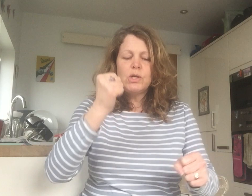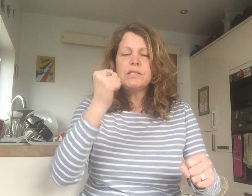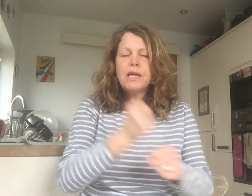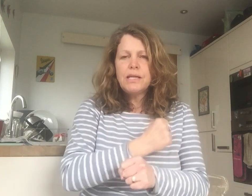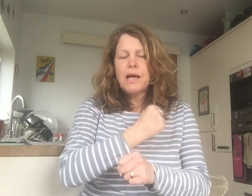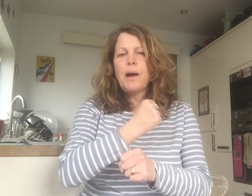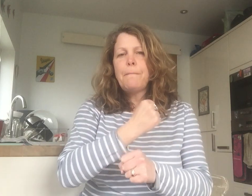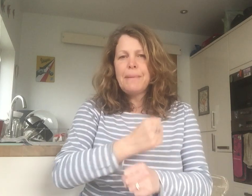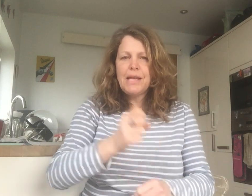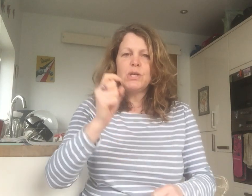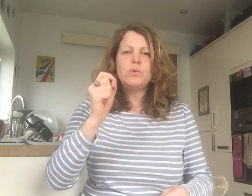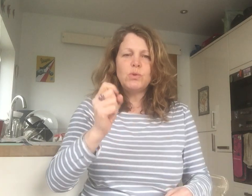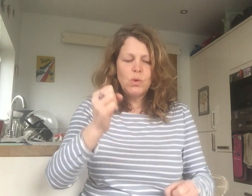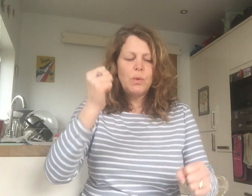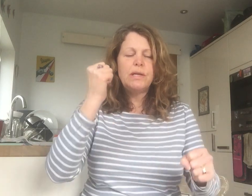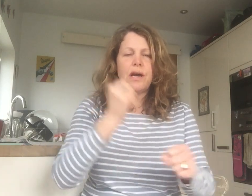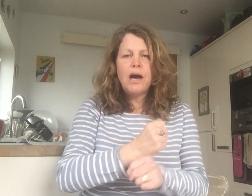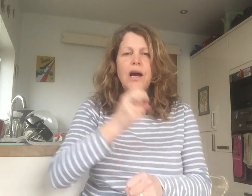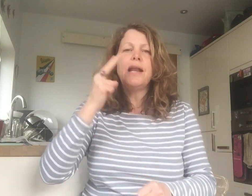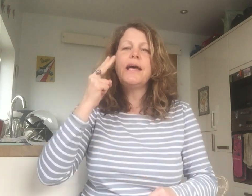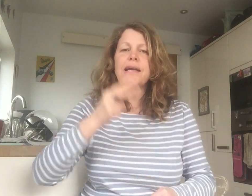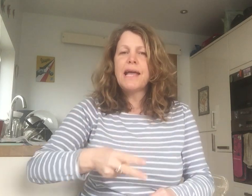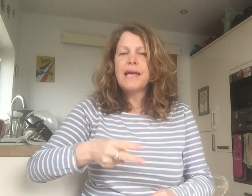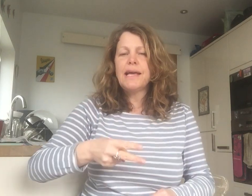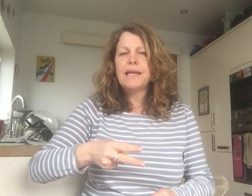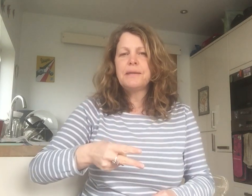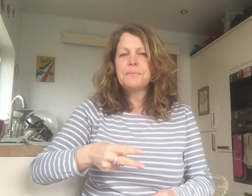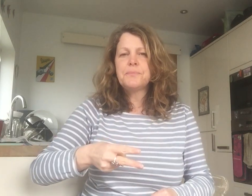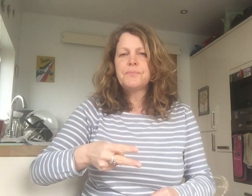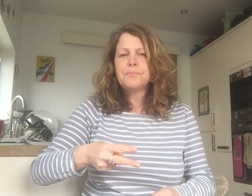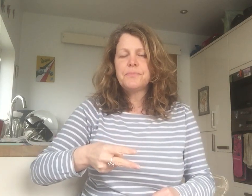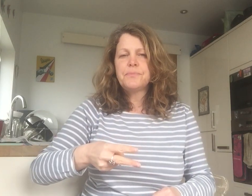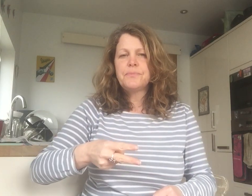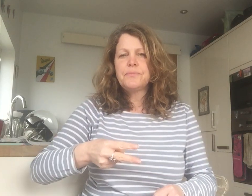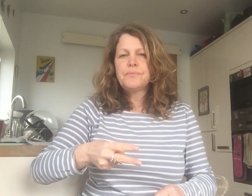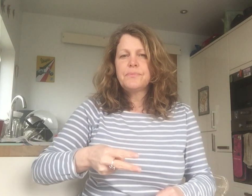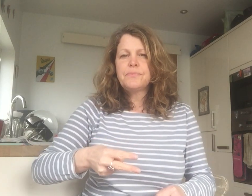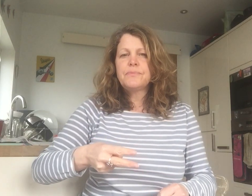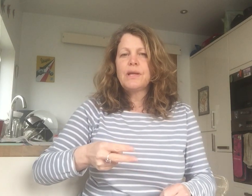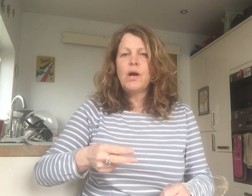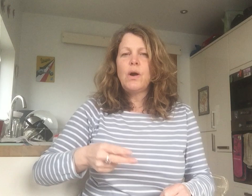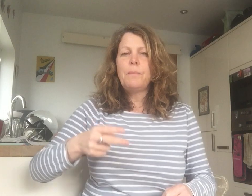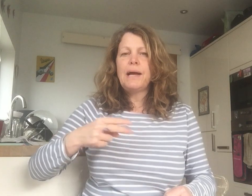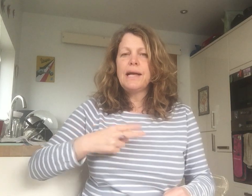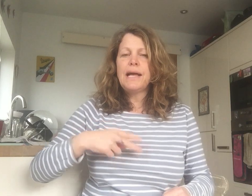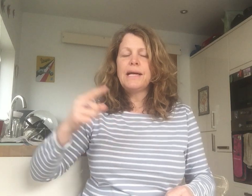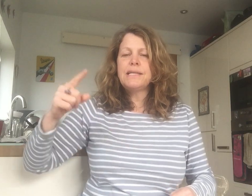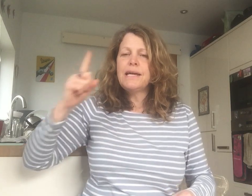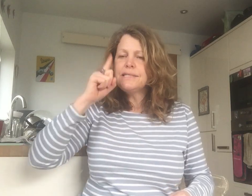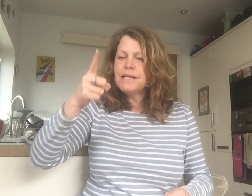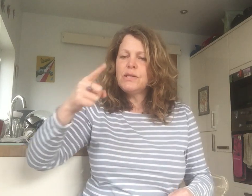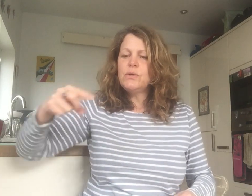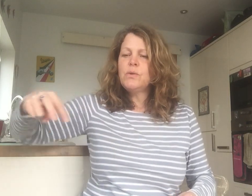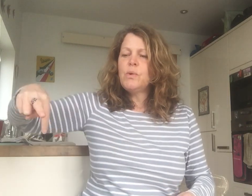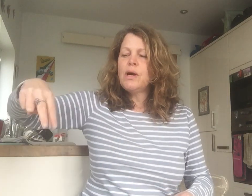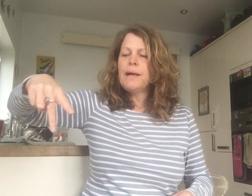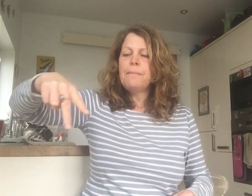you're done, I'll make you do it all again. I say, oh my God, I see you walking